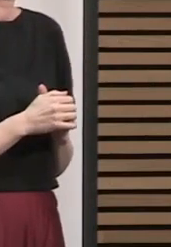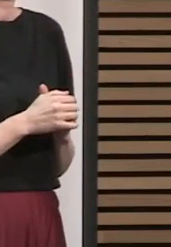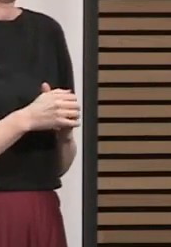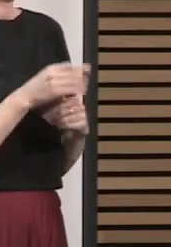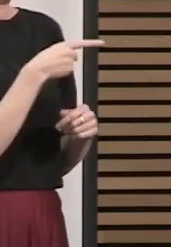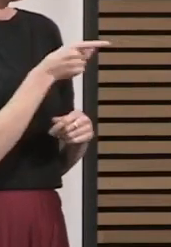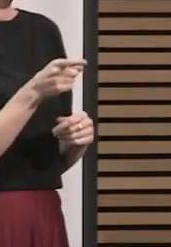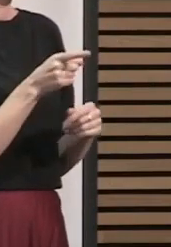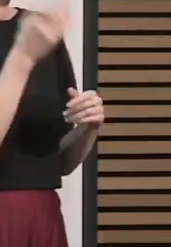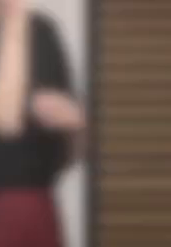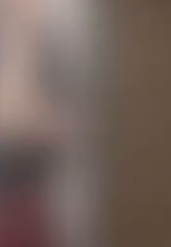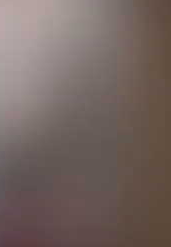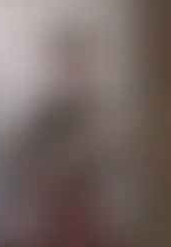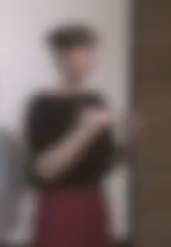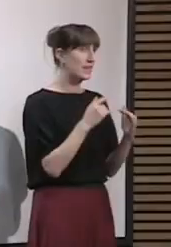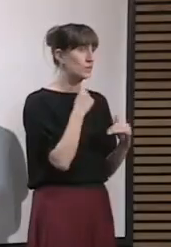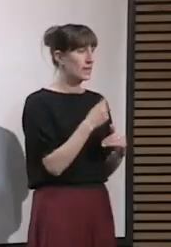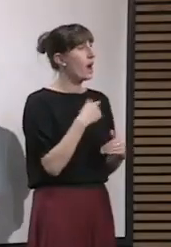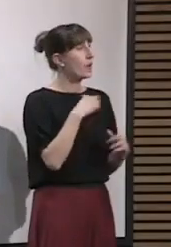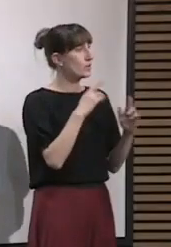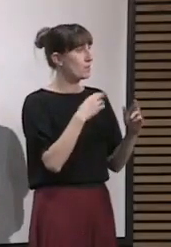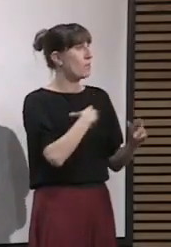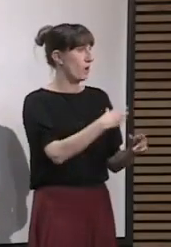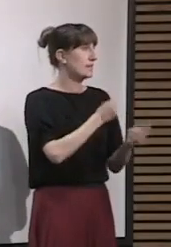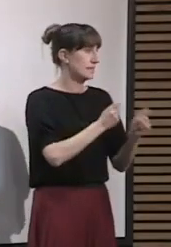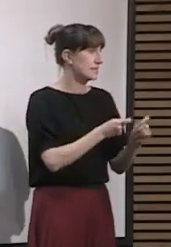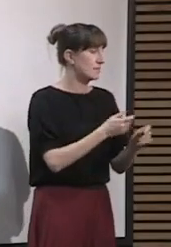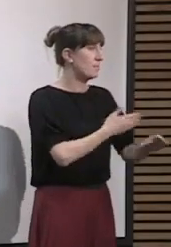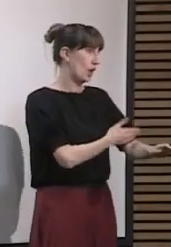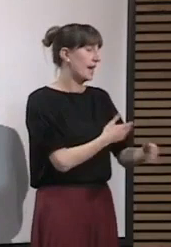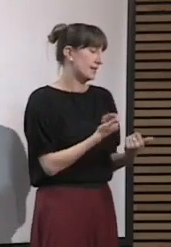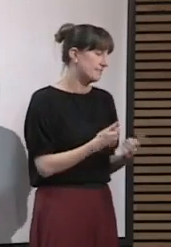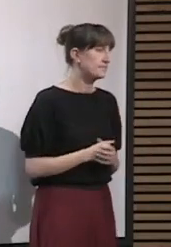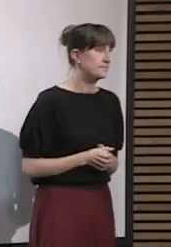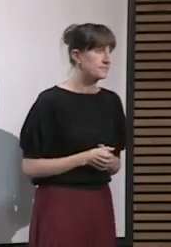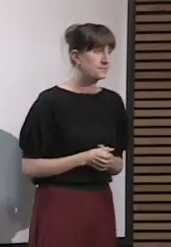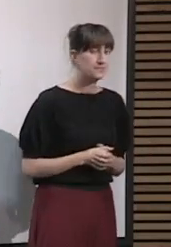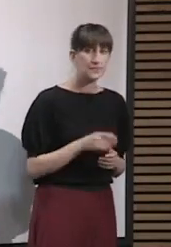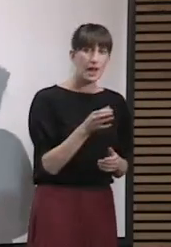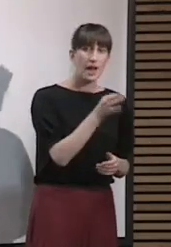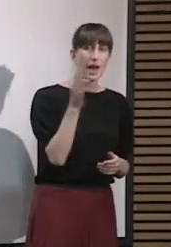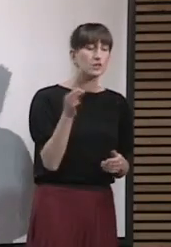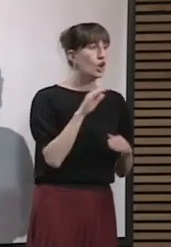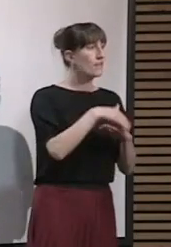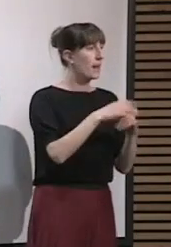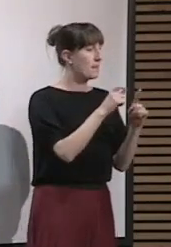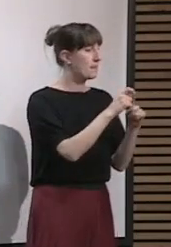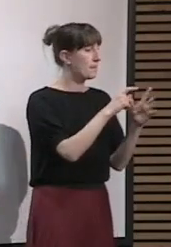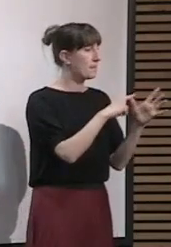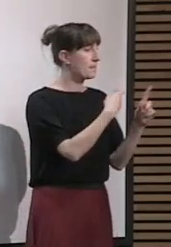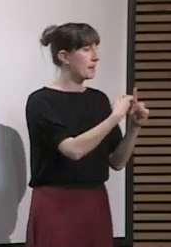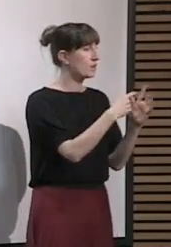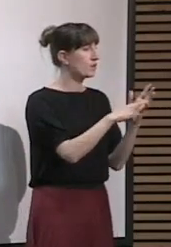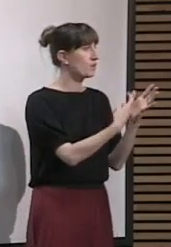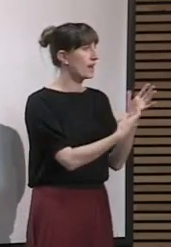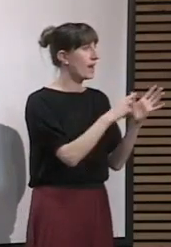educational facilities last night. Could I ask about Pakuranga College, when were they advised about this and can you give us some more